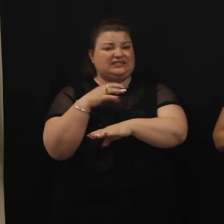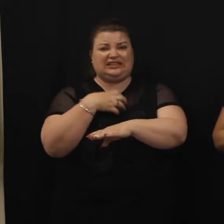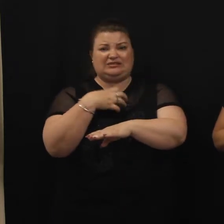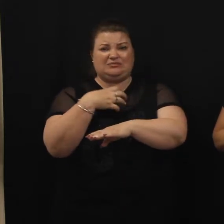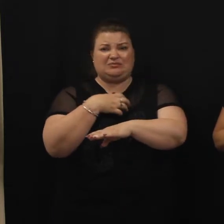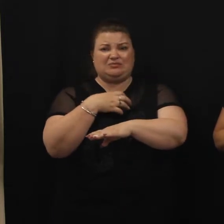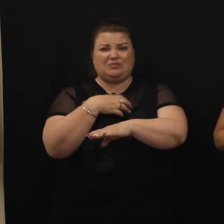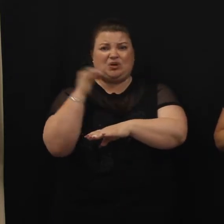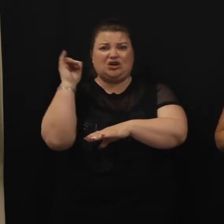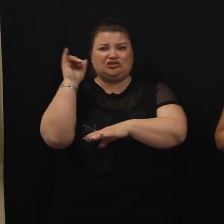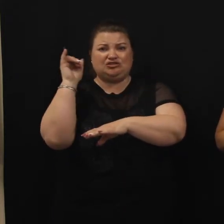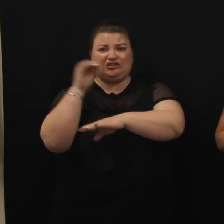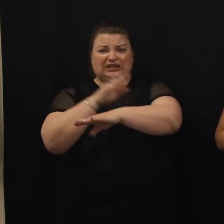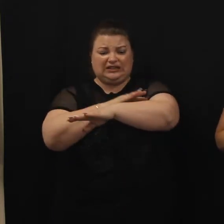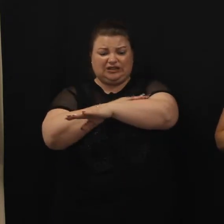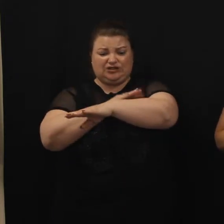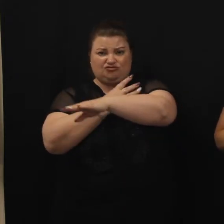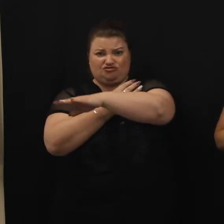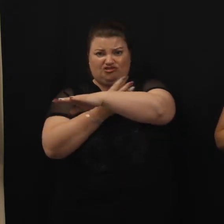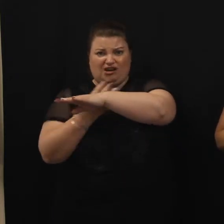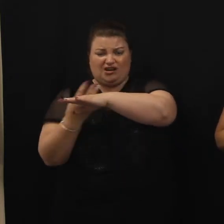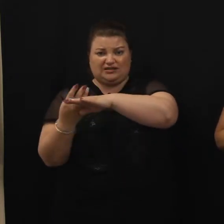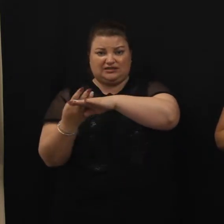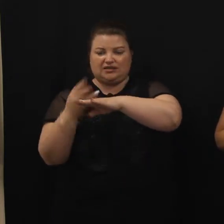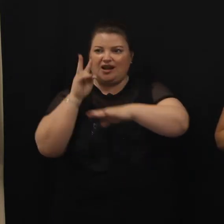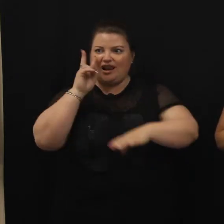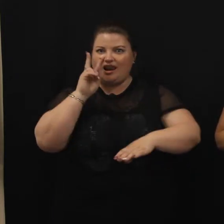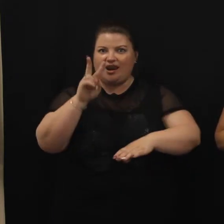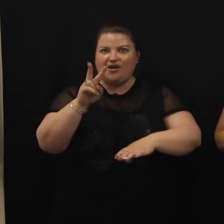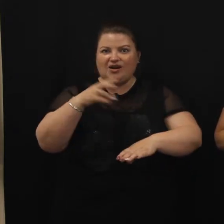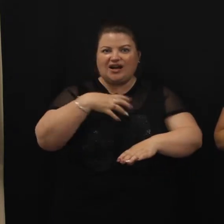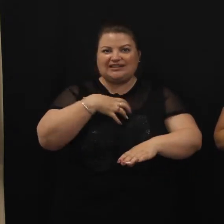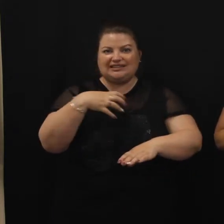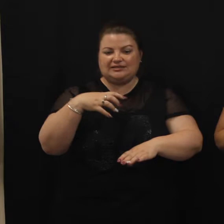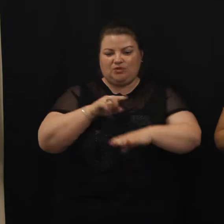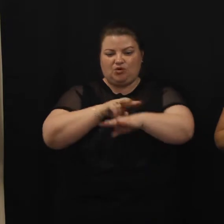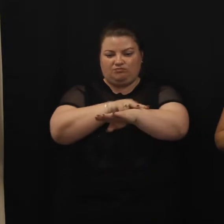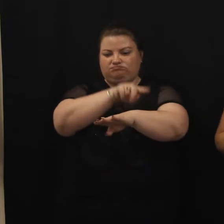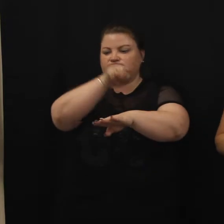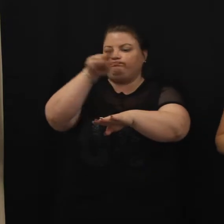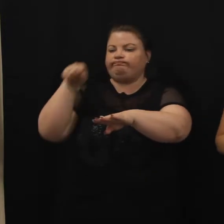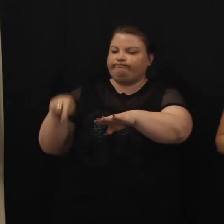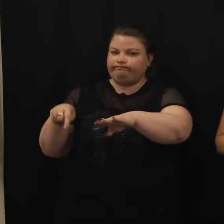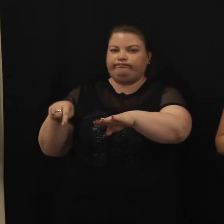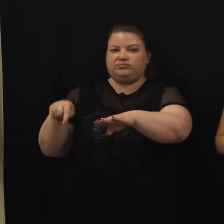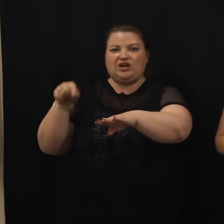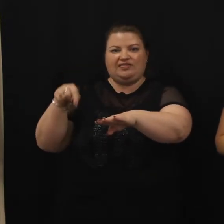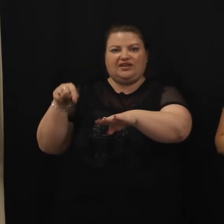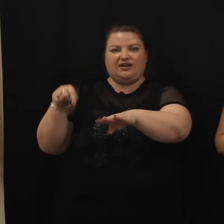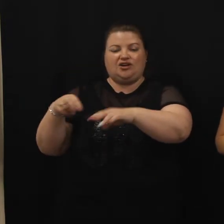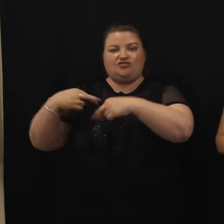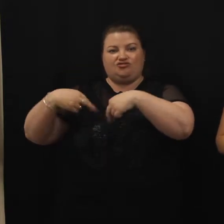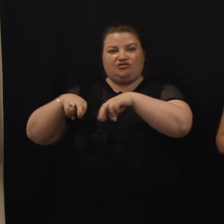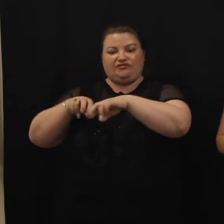Look, there's more green grass on the other side of the river. Let's go.